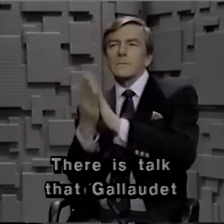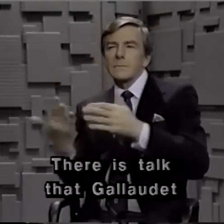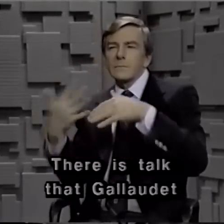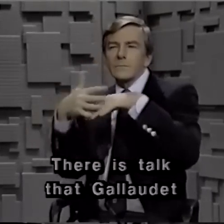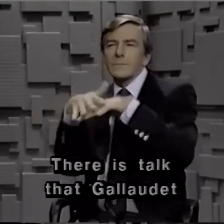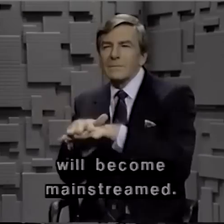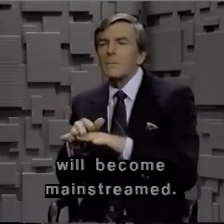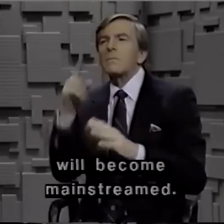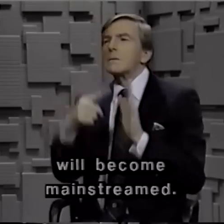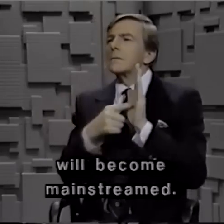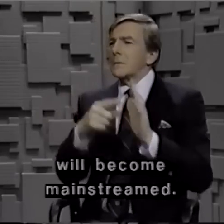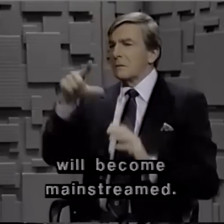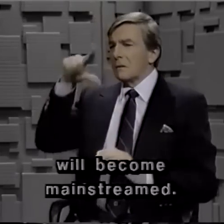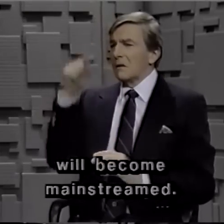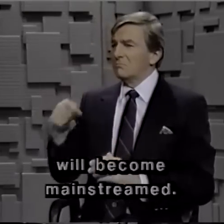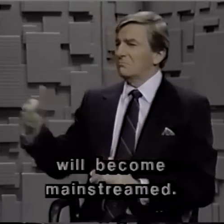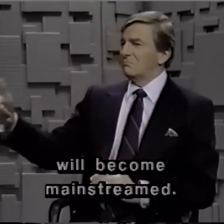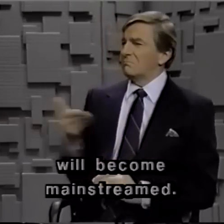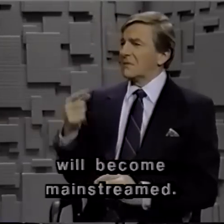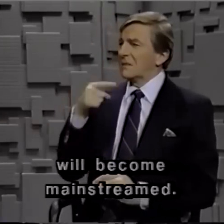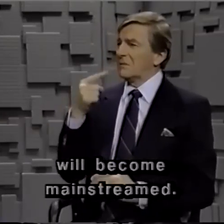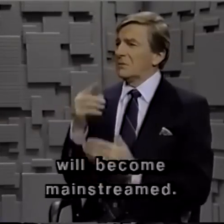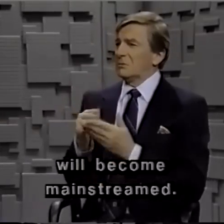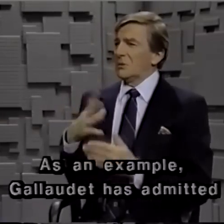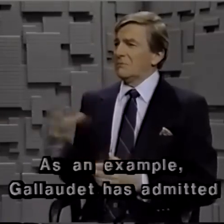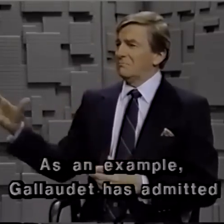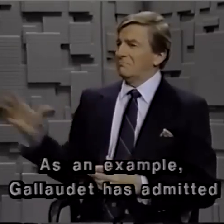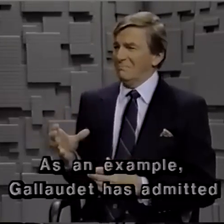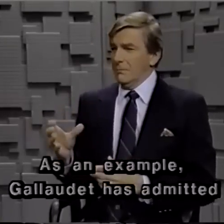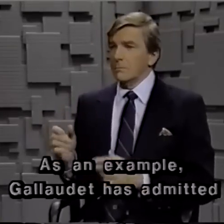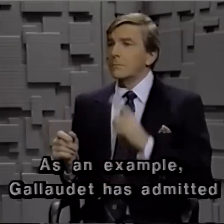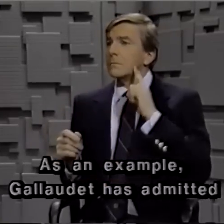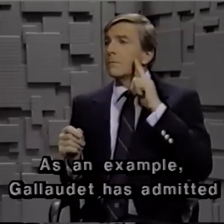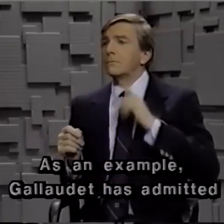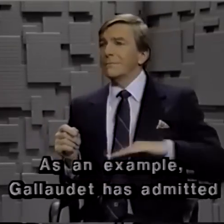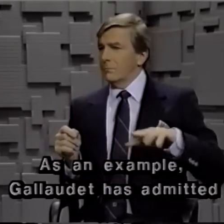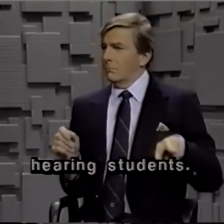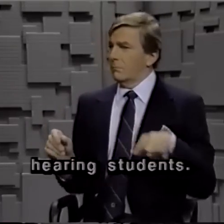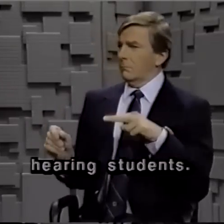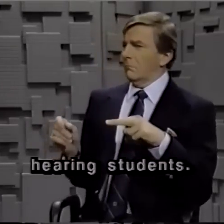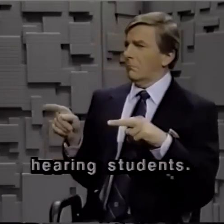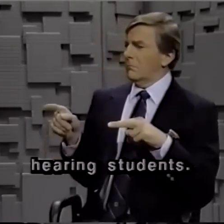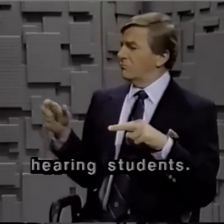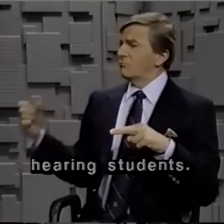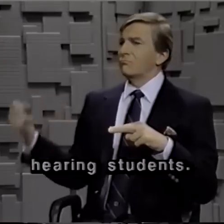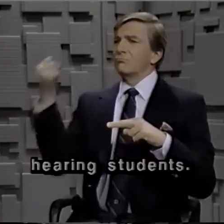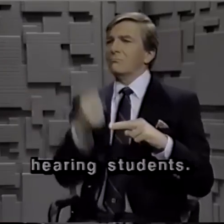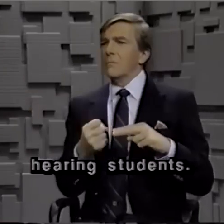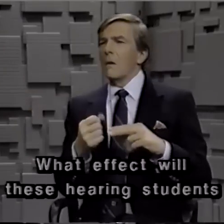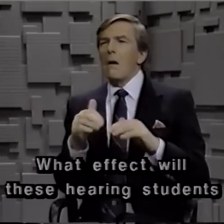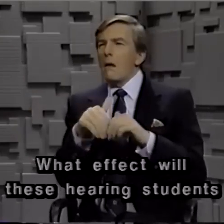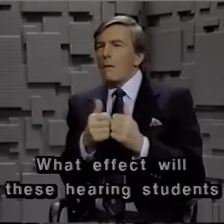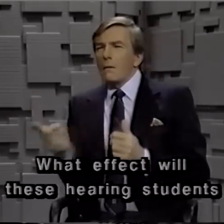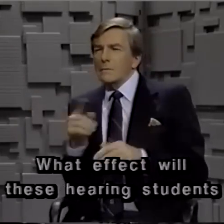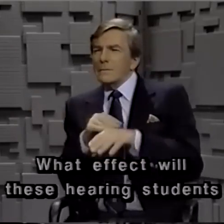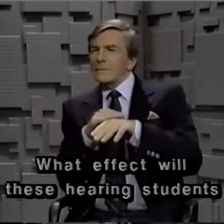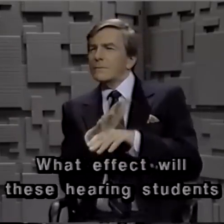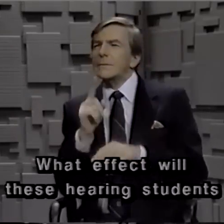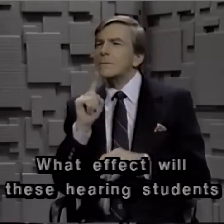that Gallaudet will become mainstreamed. As an example, Gallaudet has admitted hearing students. What effect will these hearing students